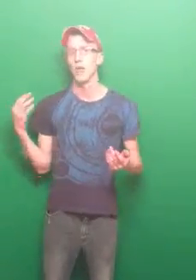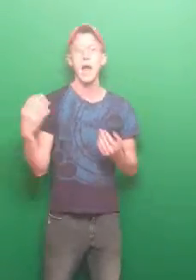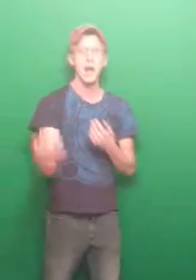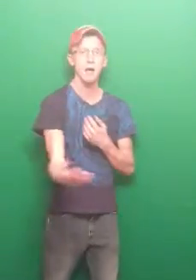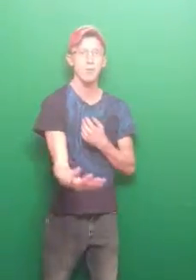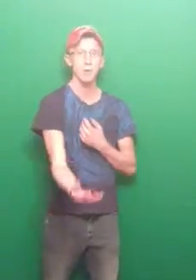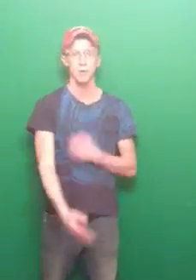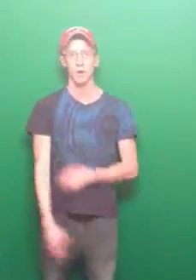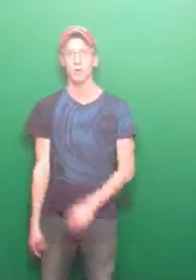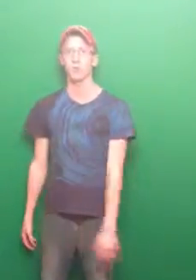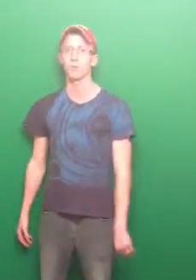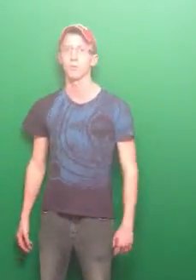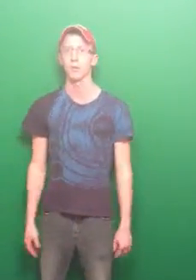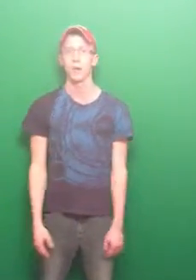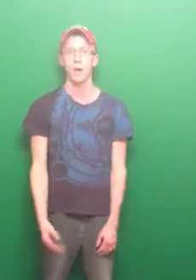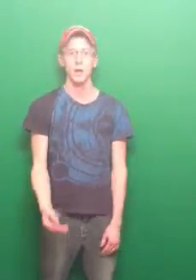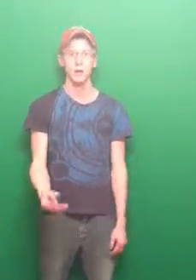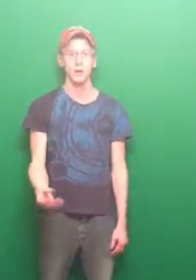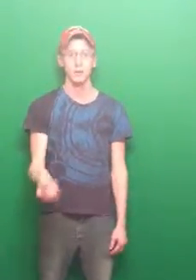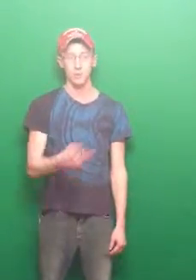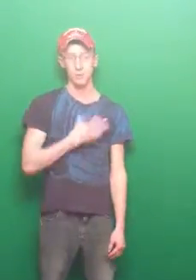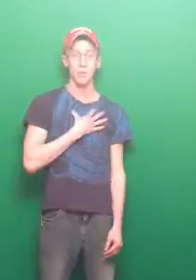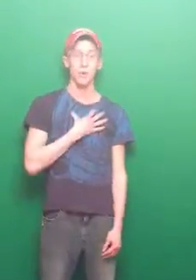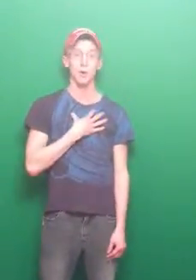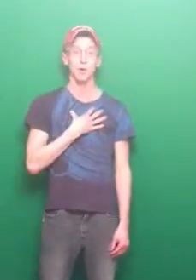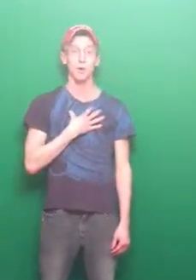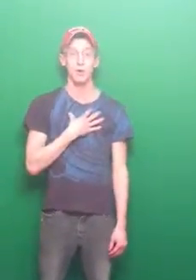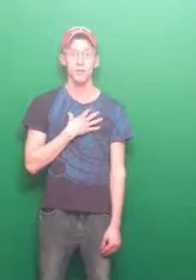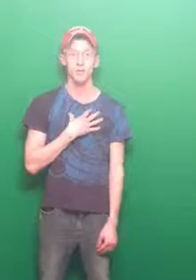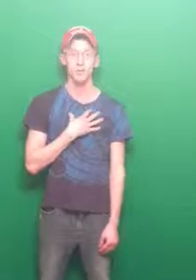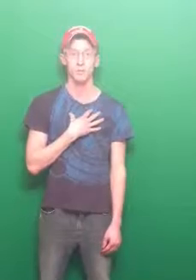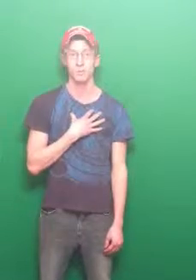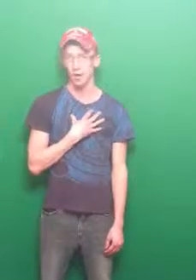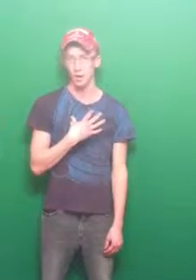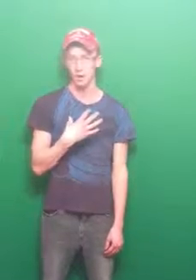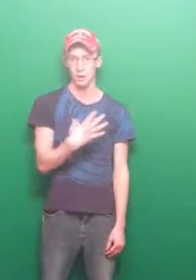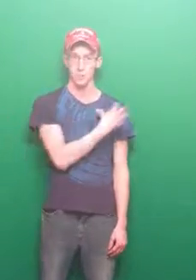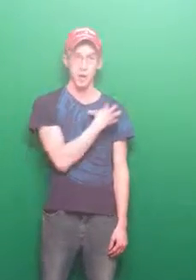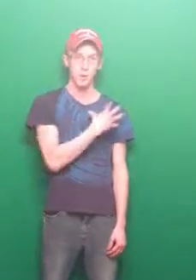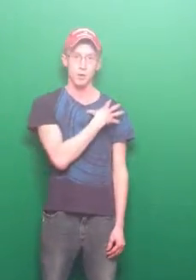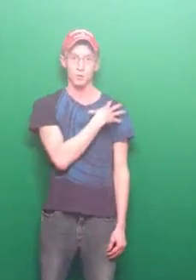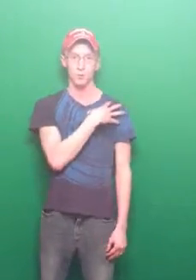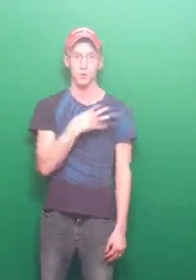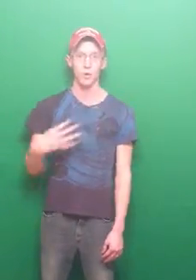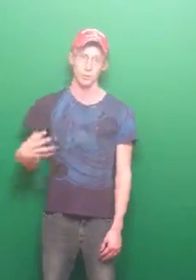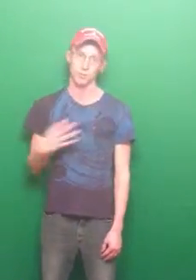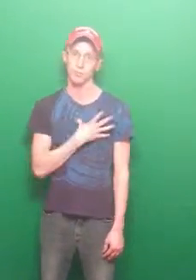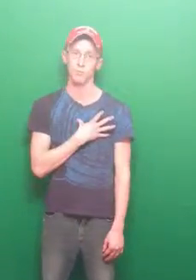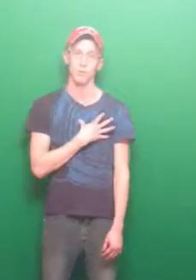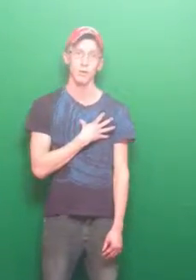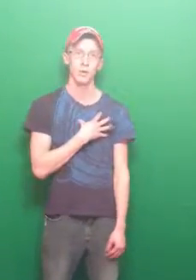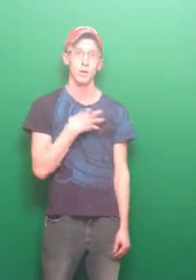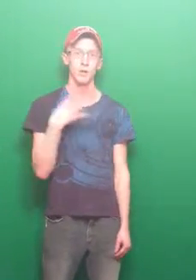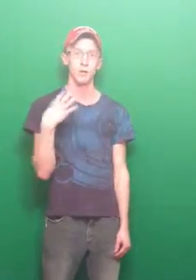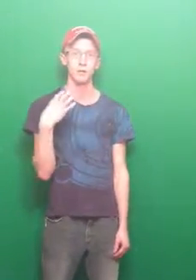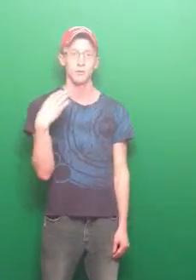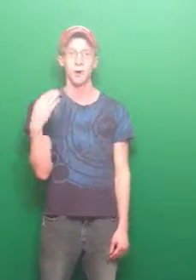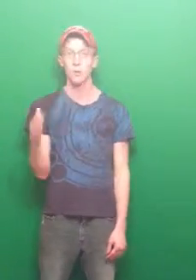have a breakthrough, and you want know what my breakthrough was? My personal breakthrough in this whole